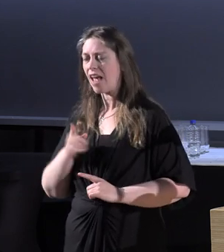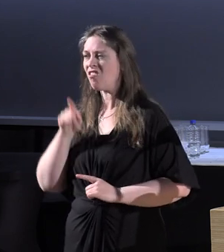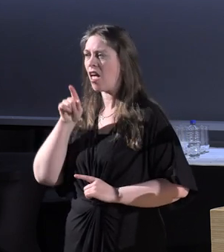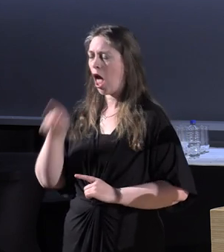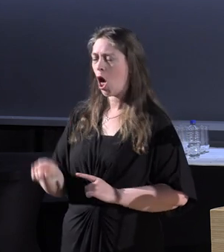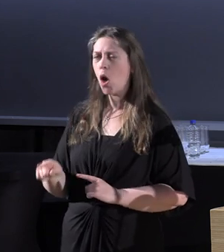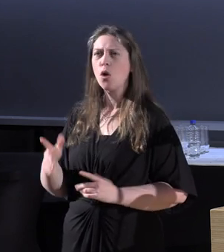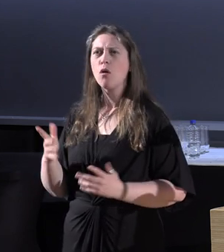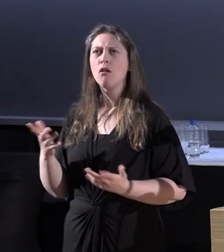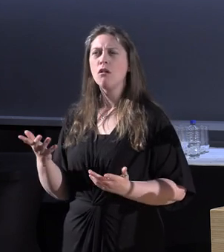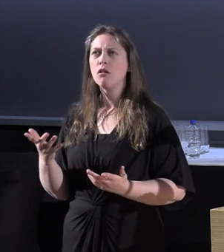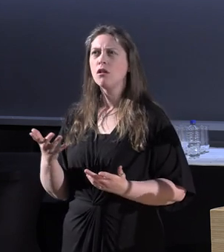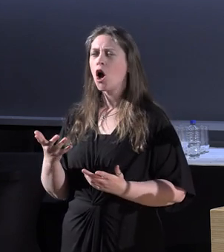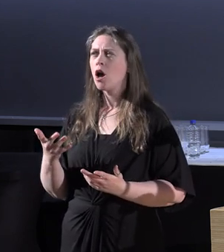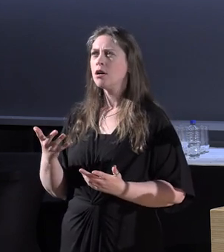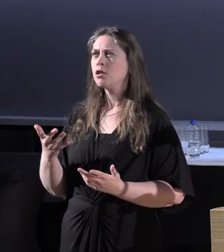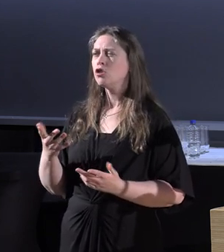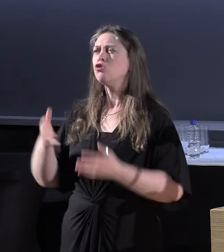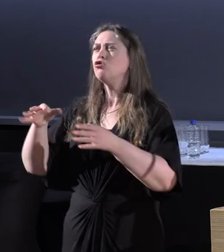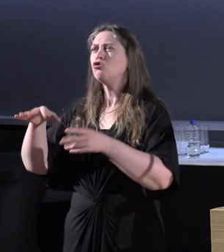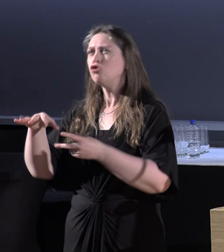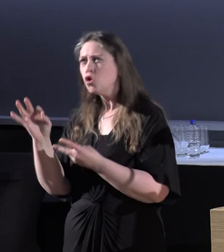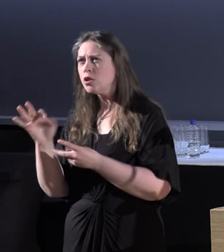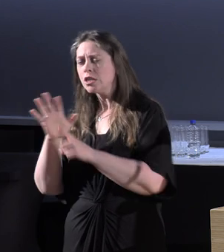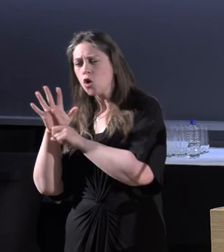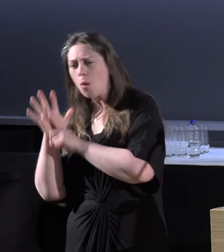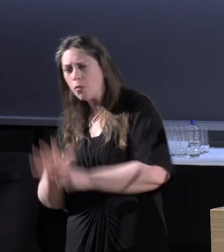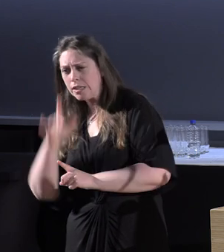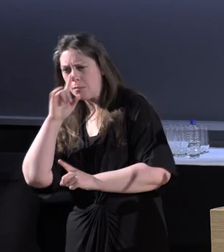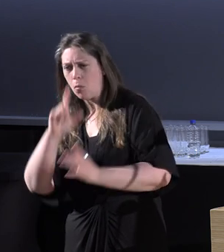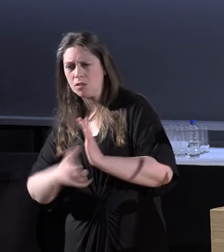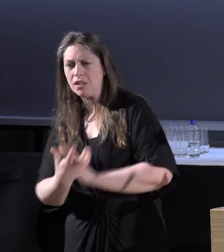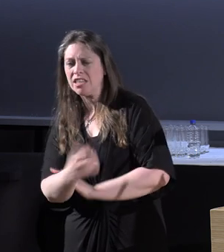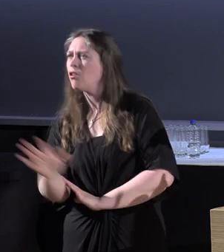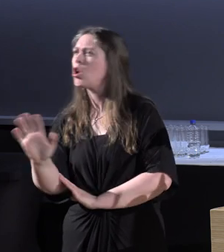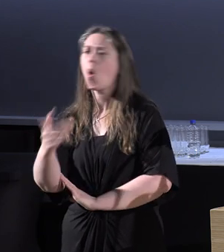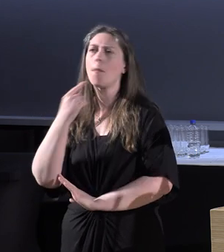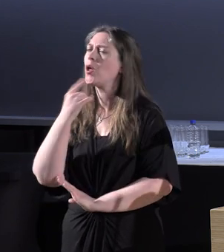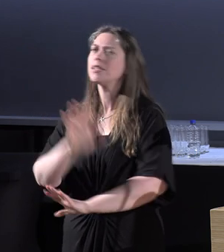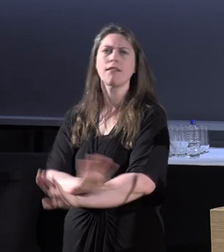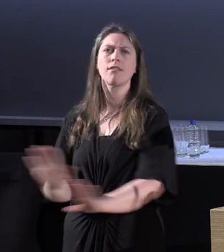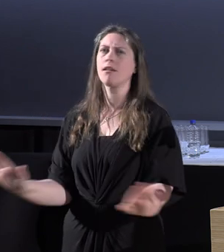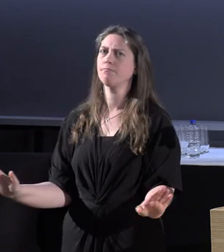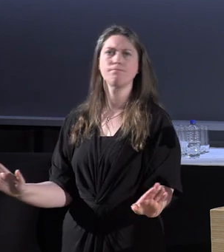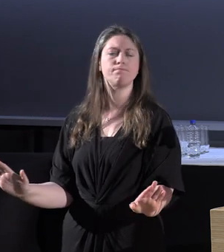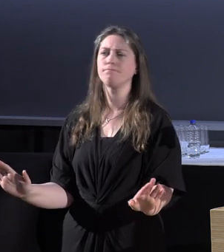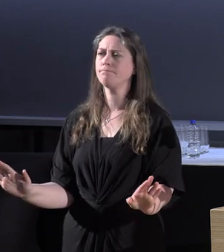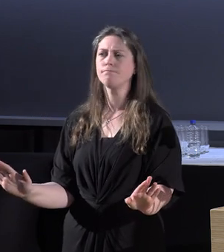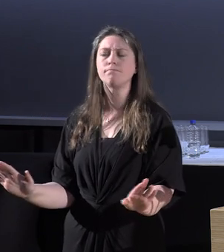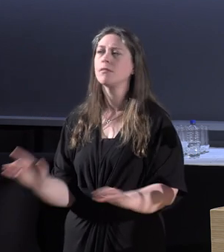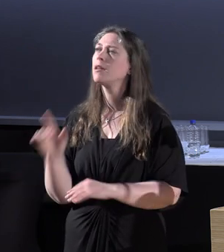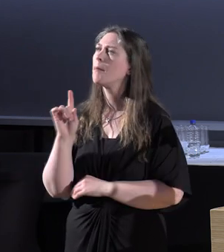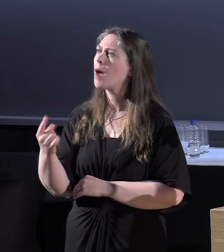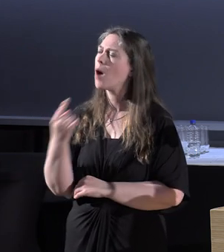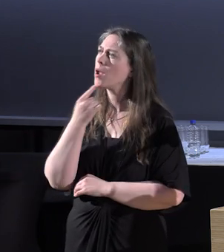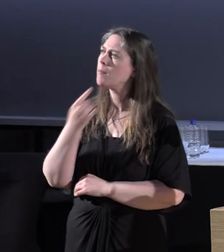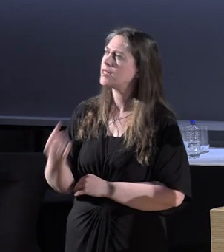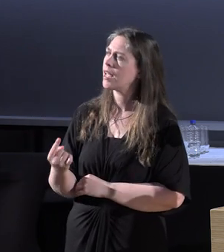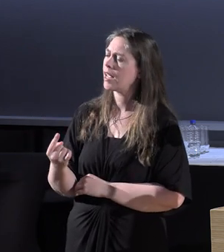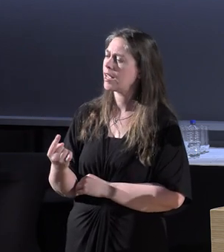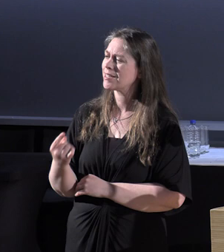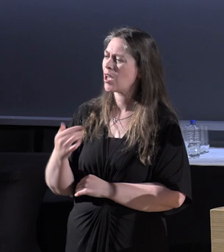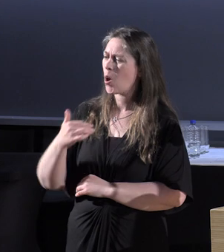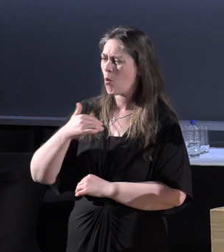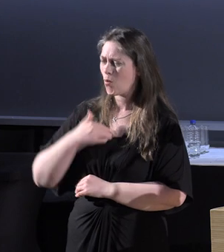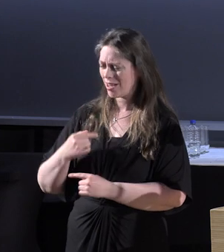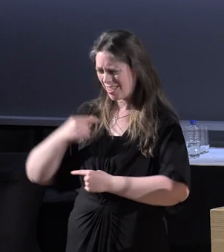that you're purposefully oppressing individuals with disabilities. That's not what I'm saying. But what I'm saying is we have to get